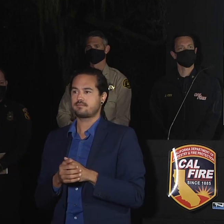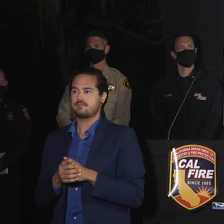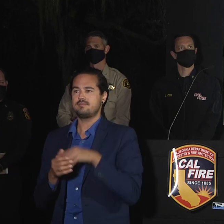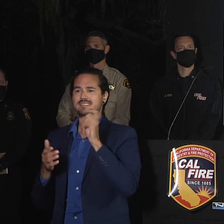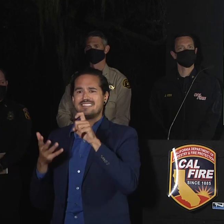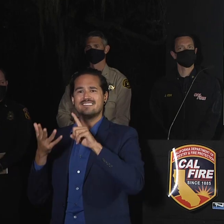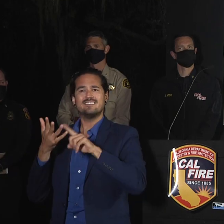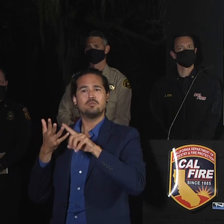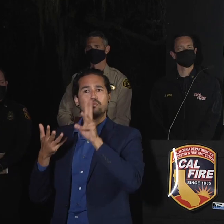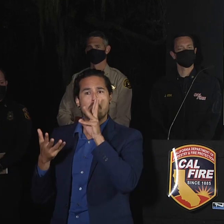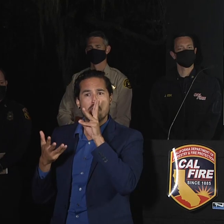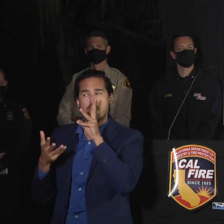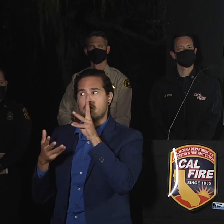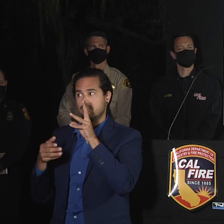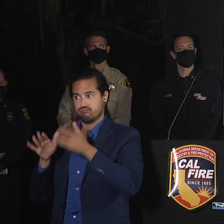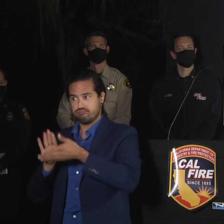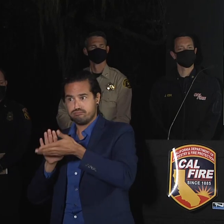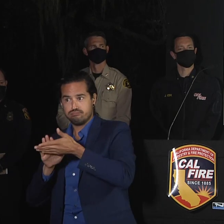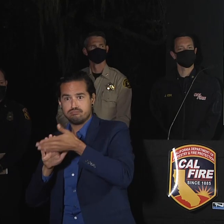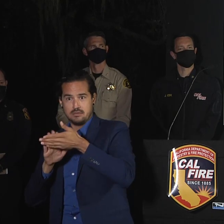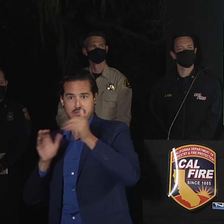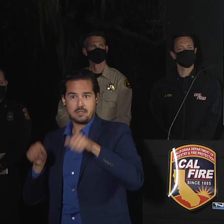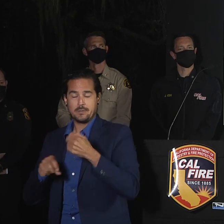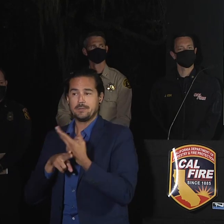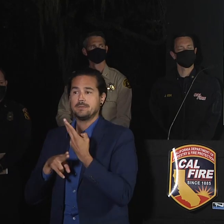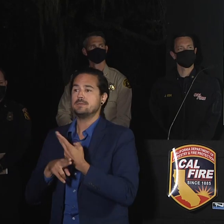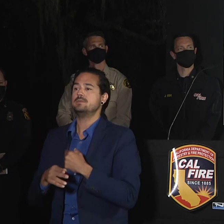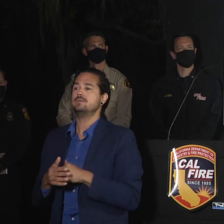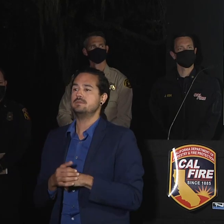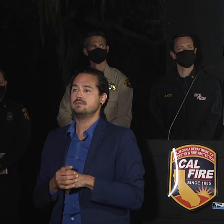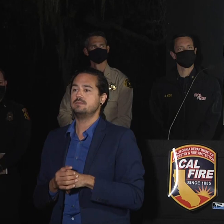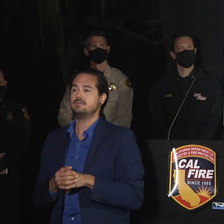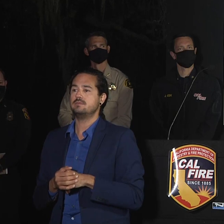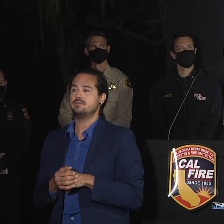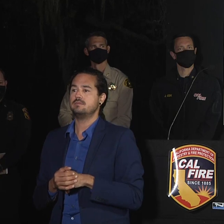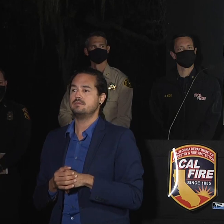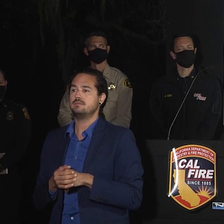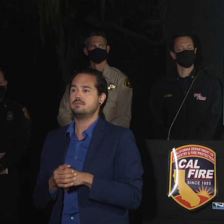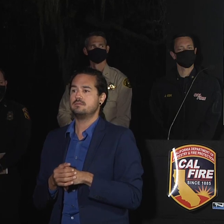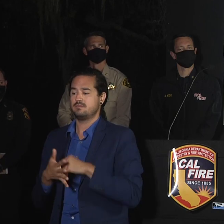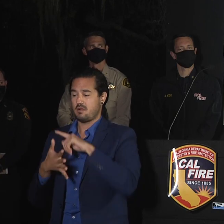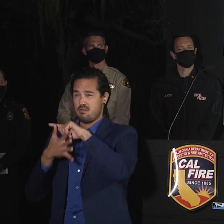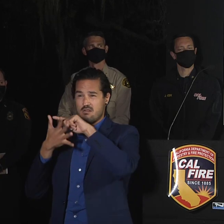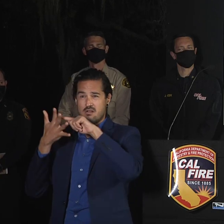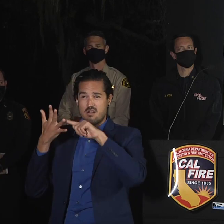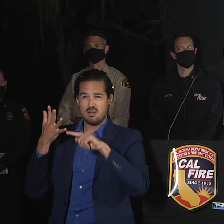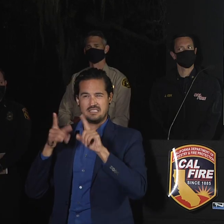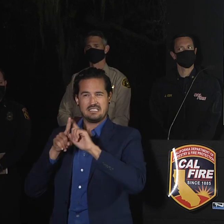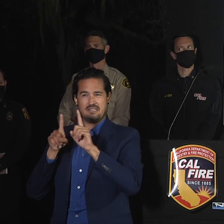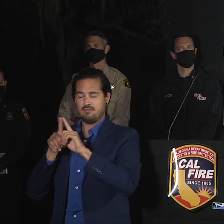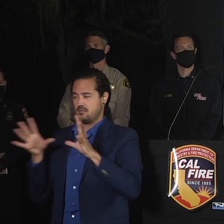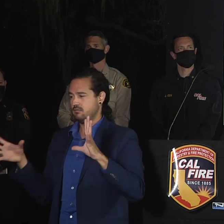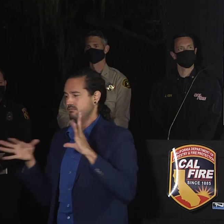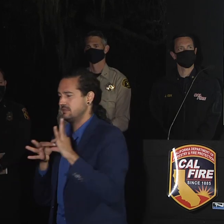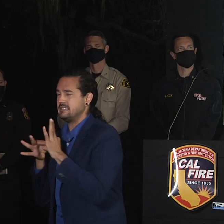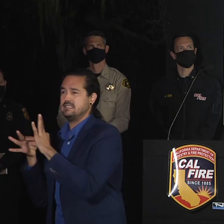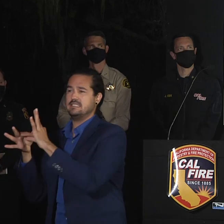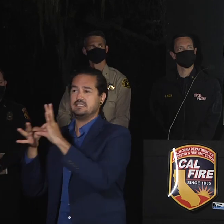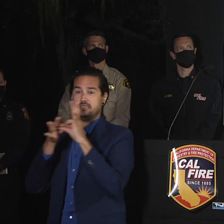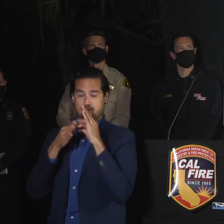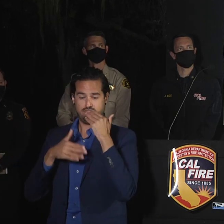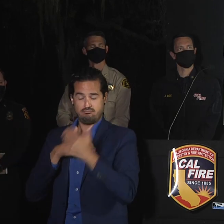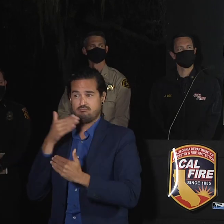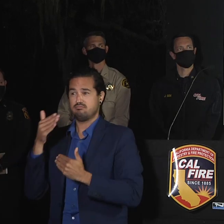That's a coordinated effort. It takes a lot of different agencies to ensure this occurs. Obviously the